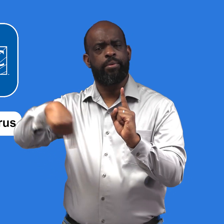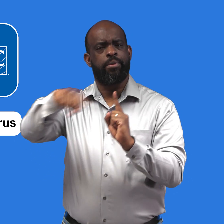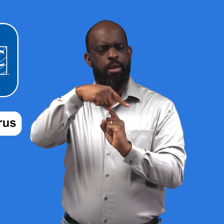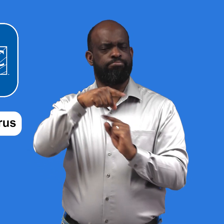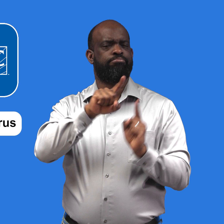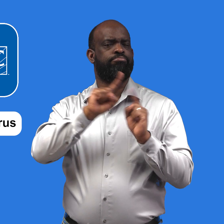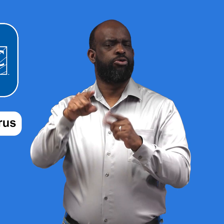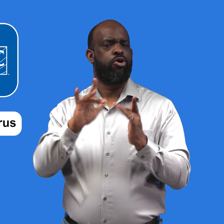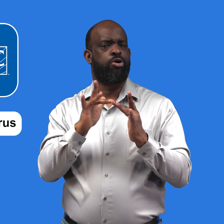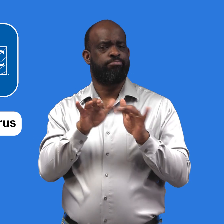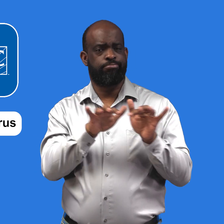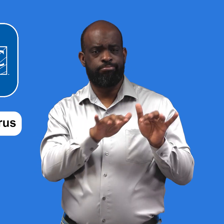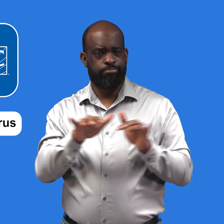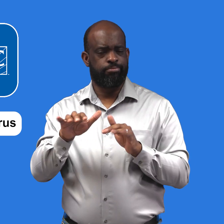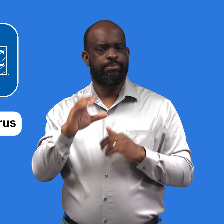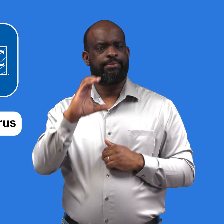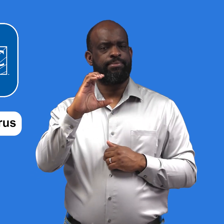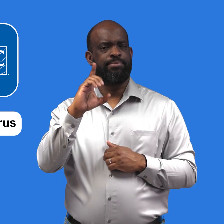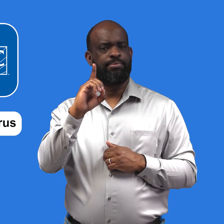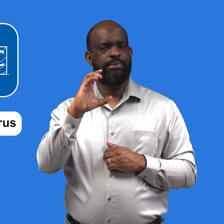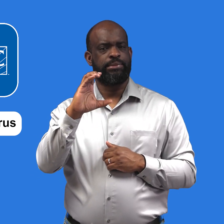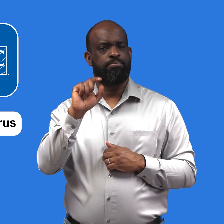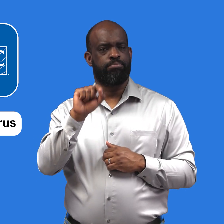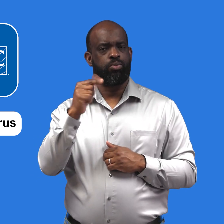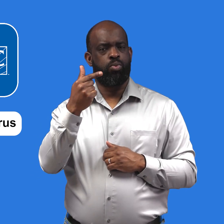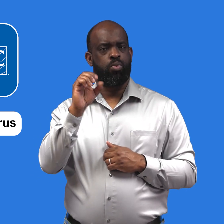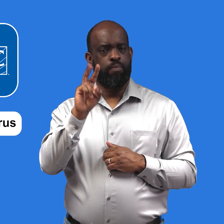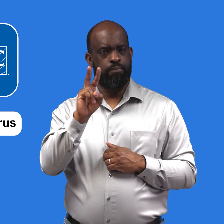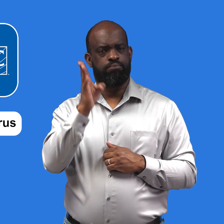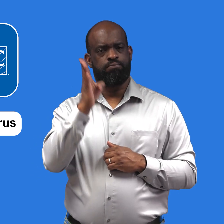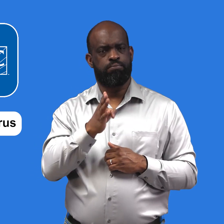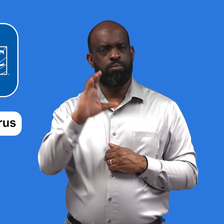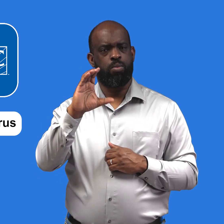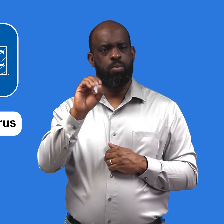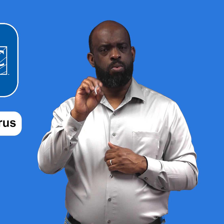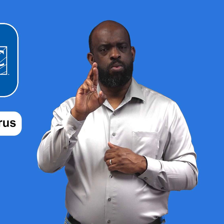cdc.gov forward slash coronavirus. .